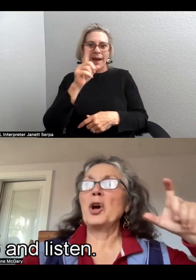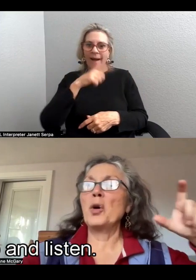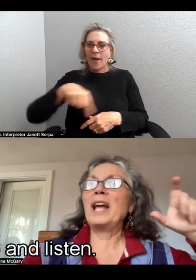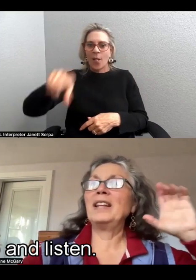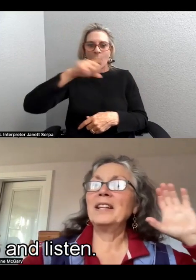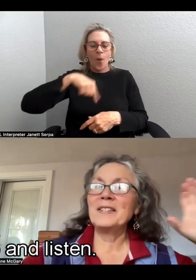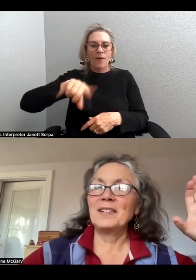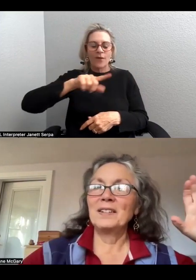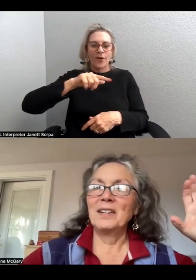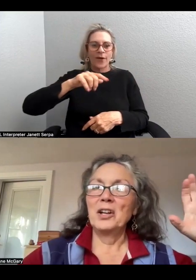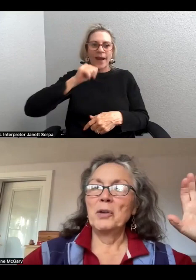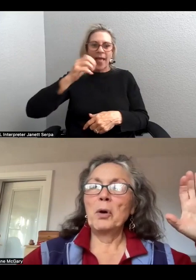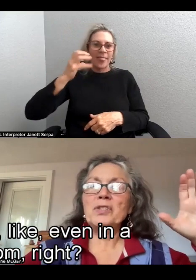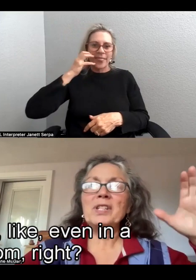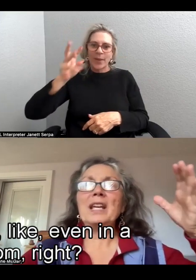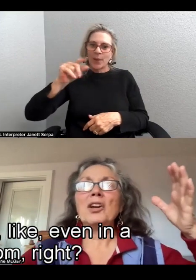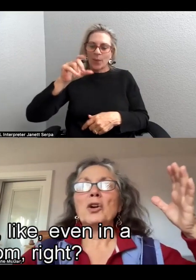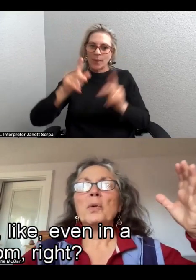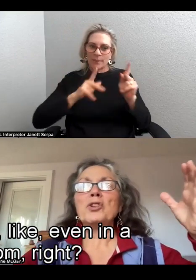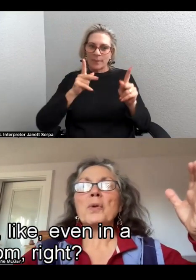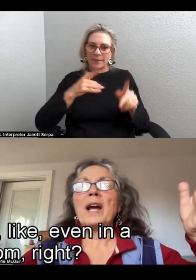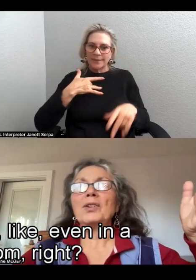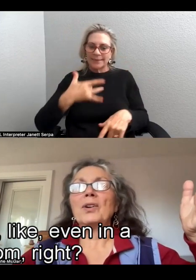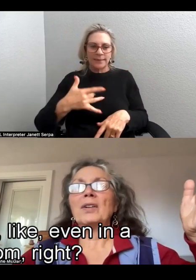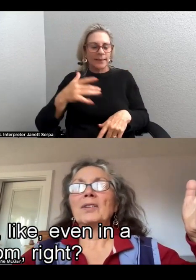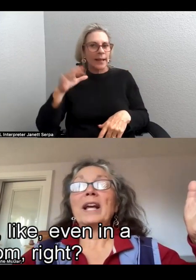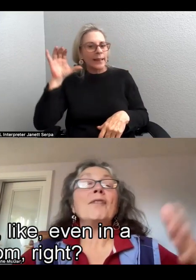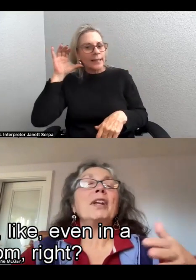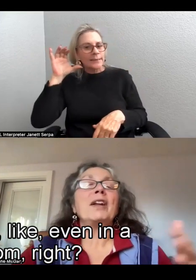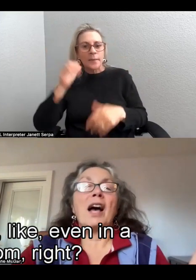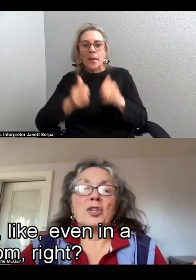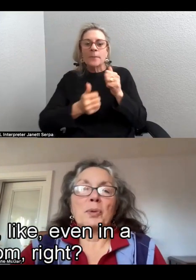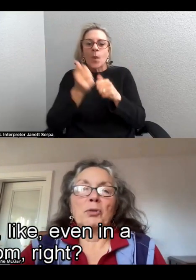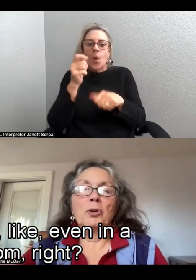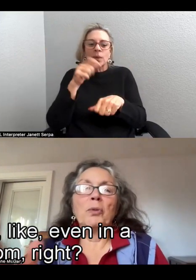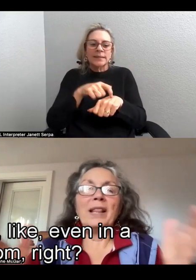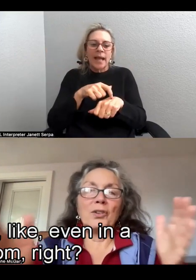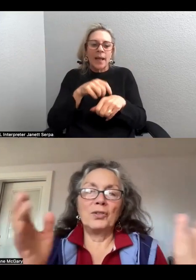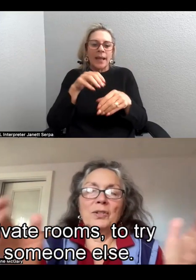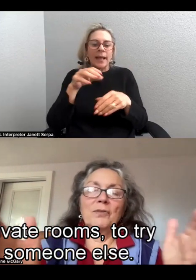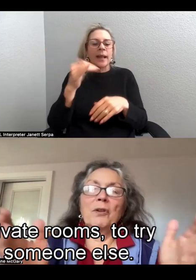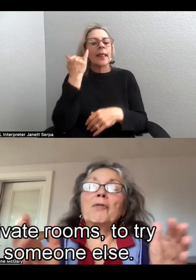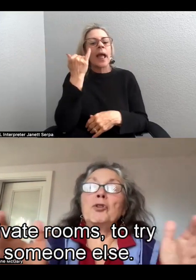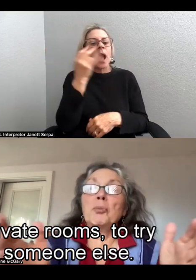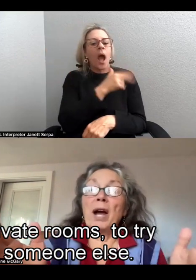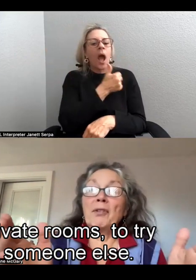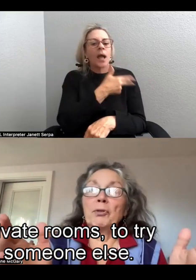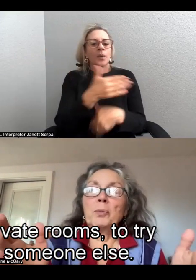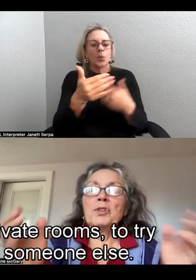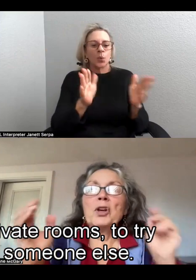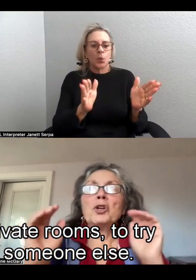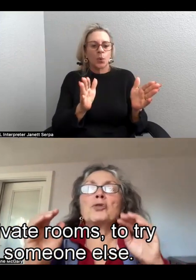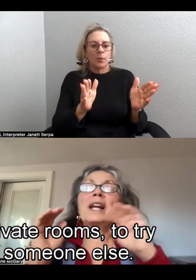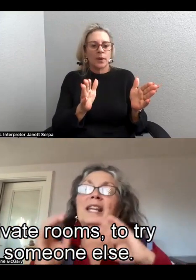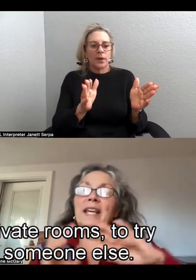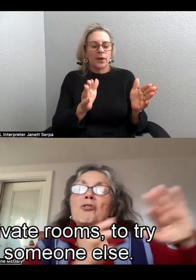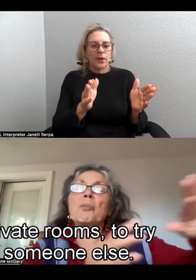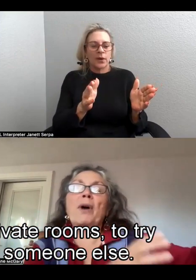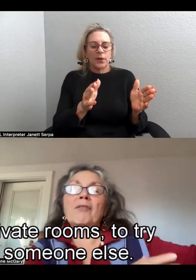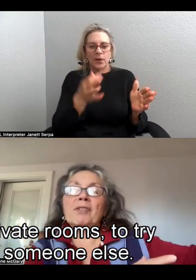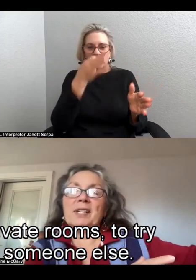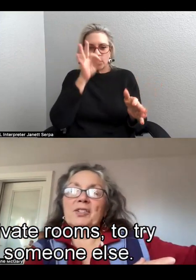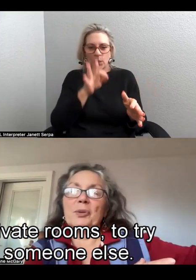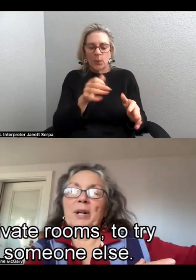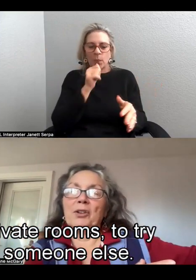purposely go and listen, mostly we try to, like even in a hospital room, right, there's very few private rooms, you try to